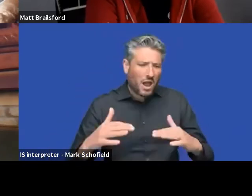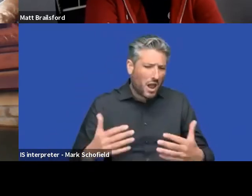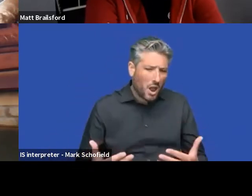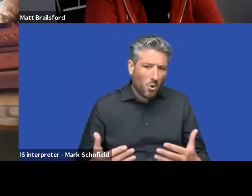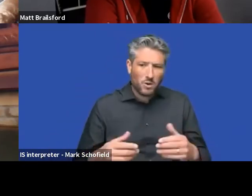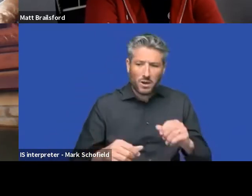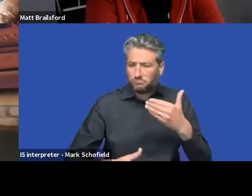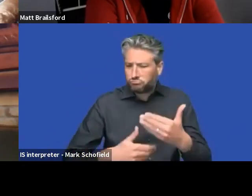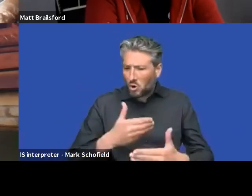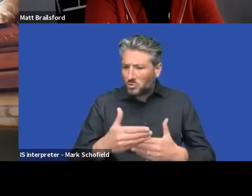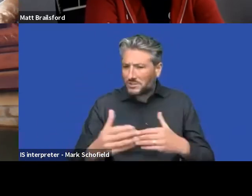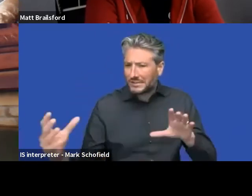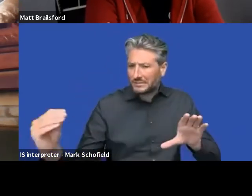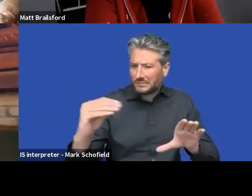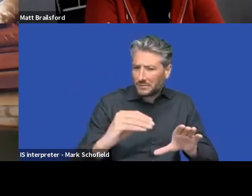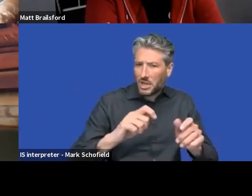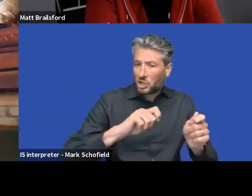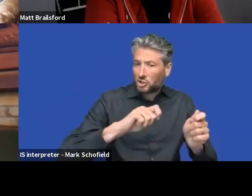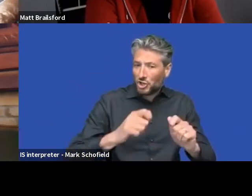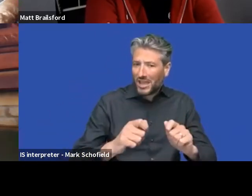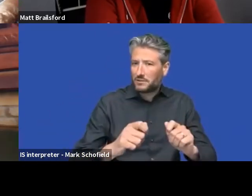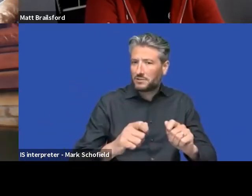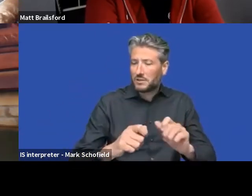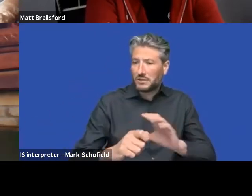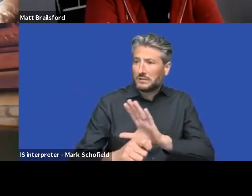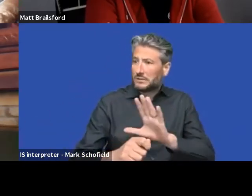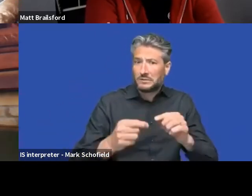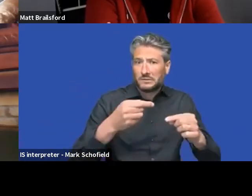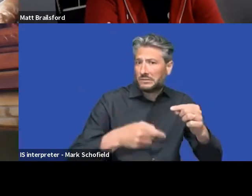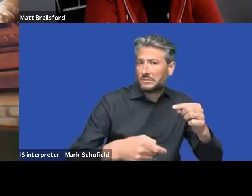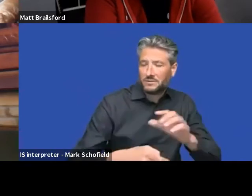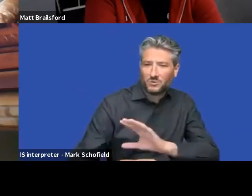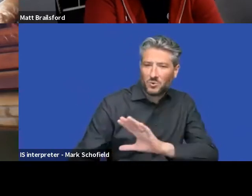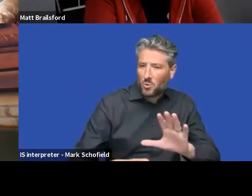making it, you know, just a big soup of spaghetti, right?